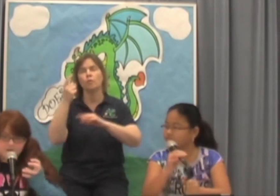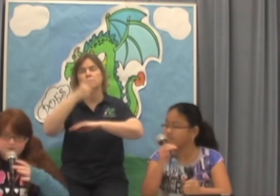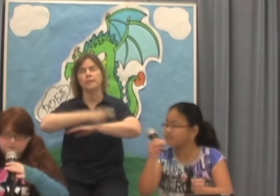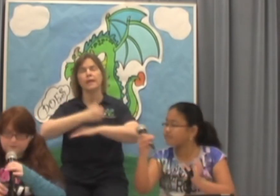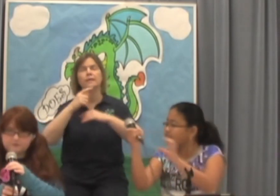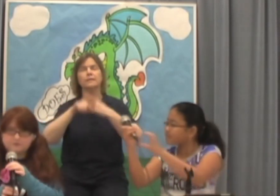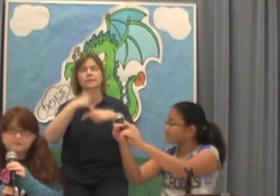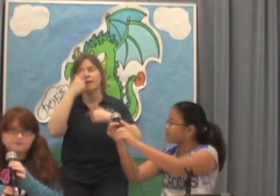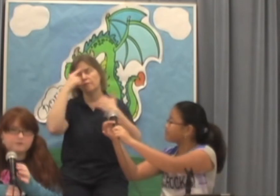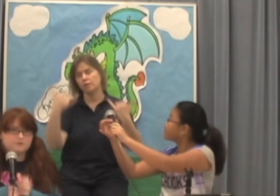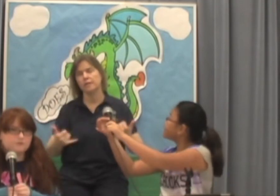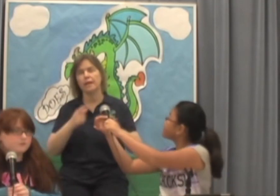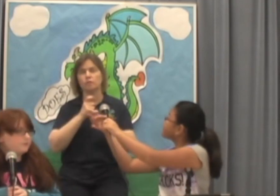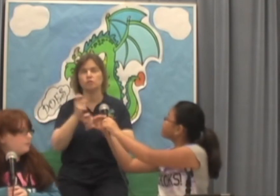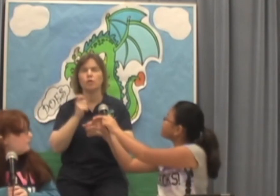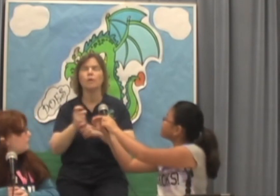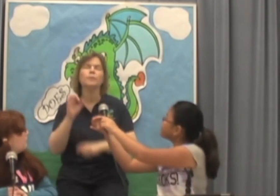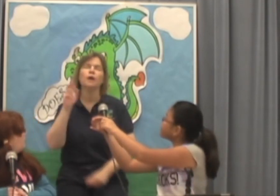joke.